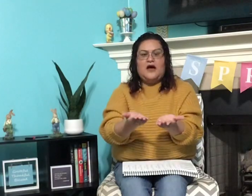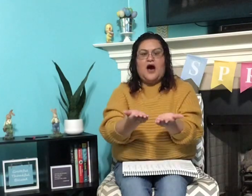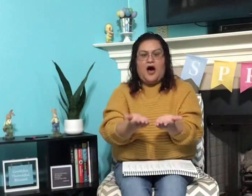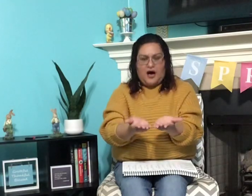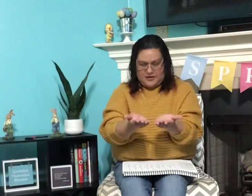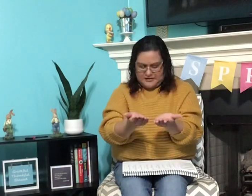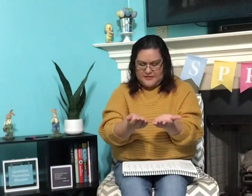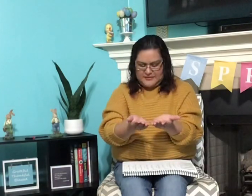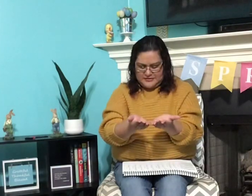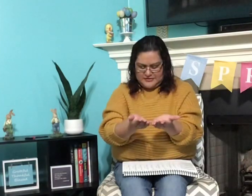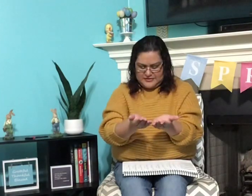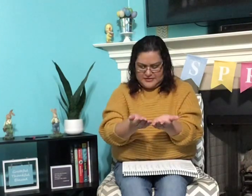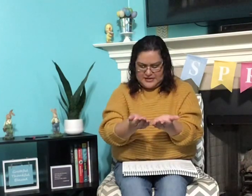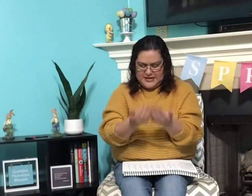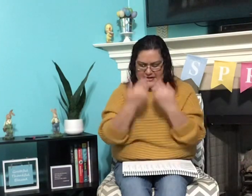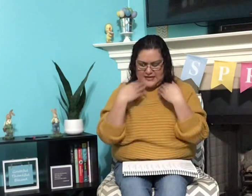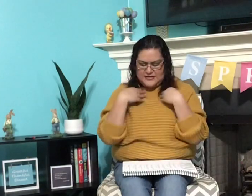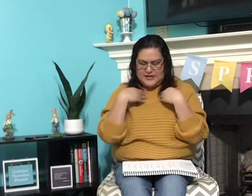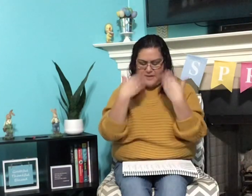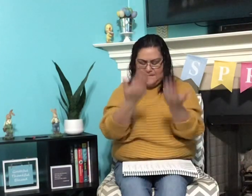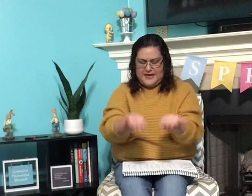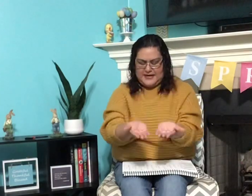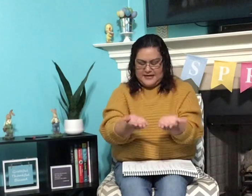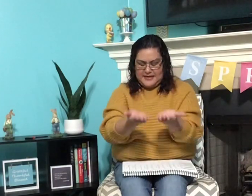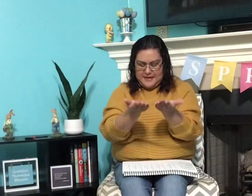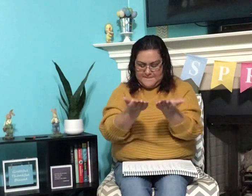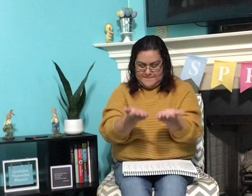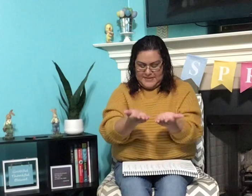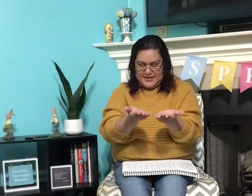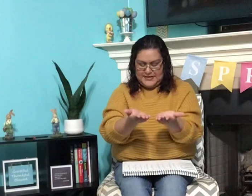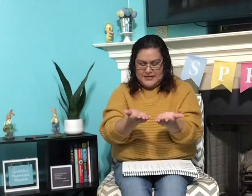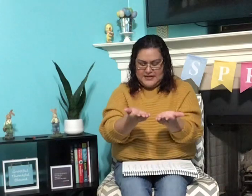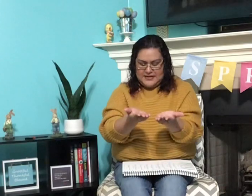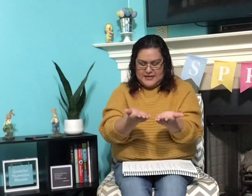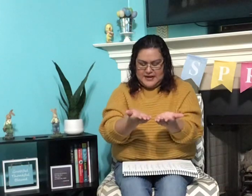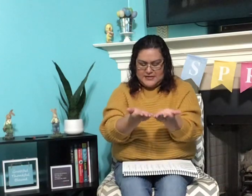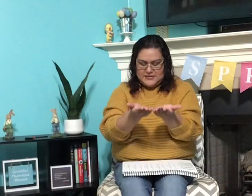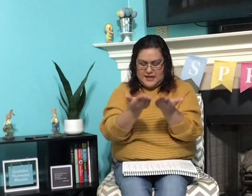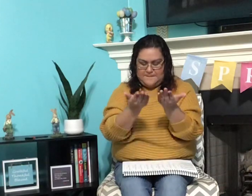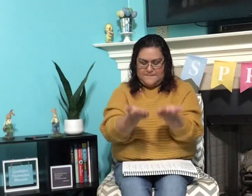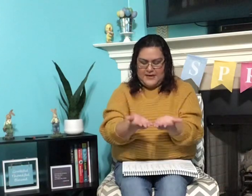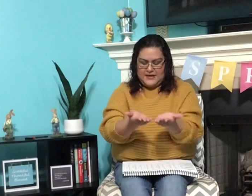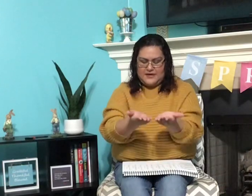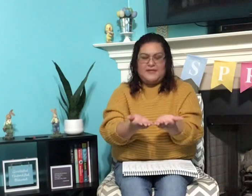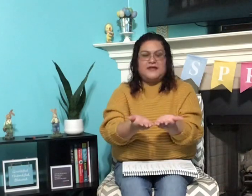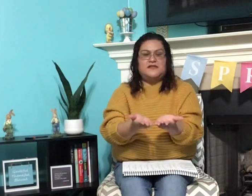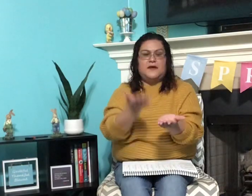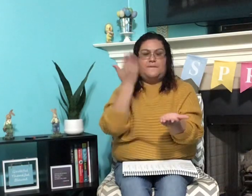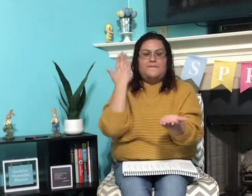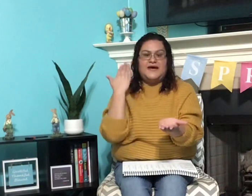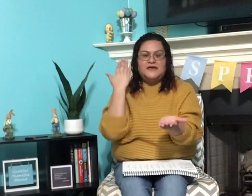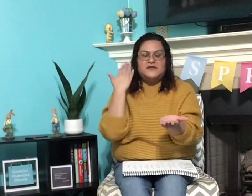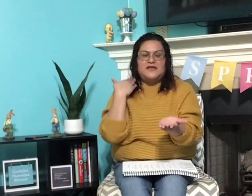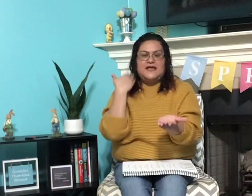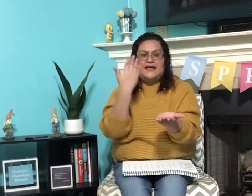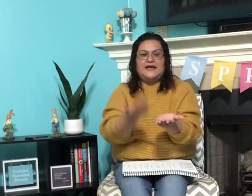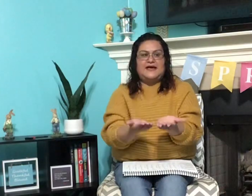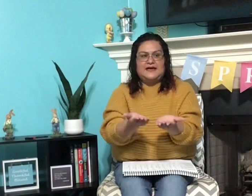h, h,ong. Okay, now say bug, bug. Now say bug, but instead of buh, say guh,